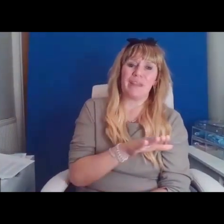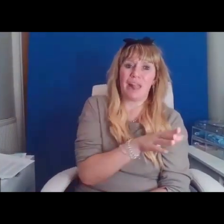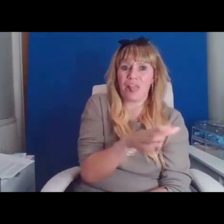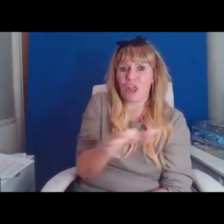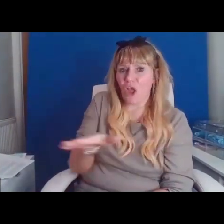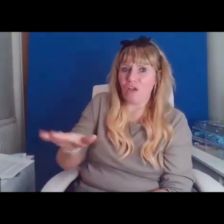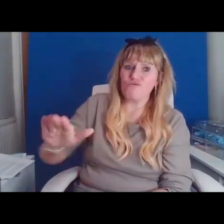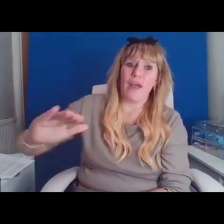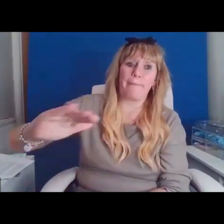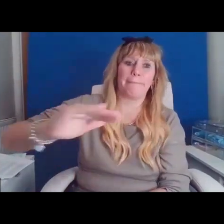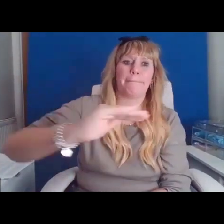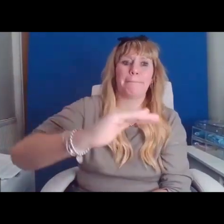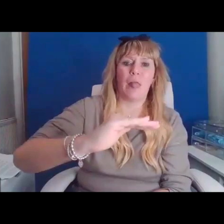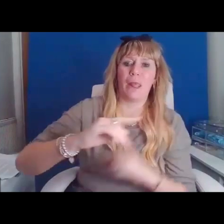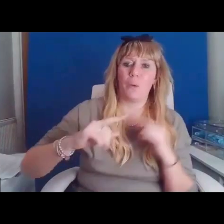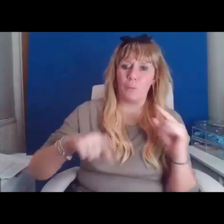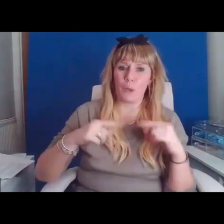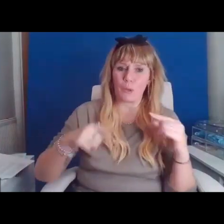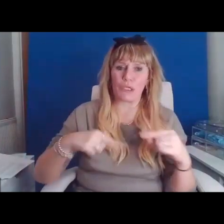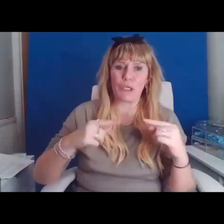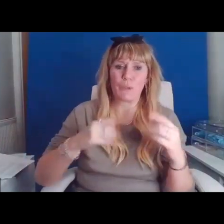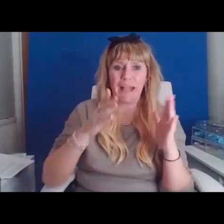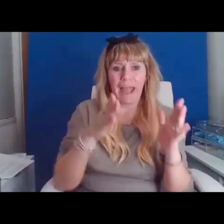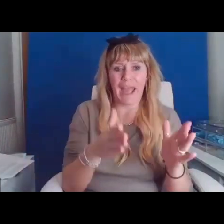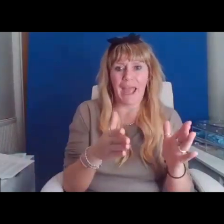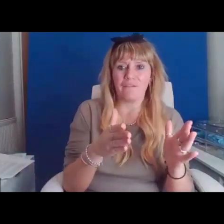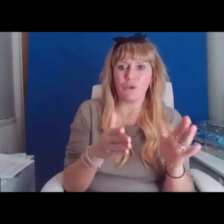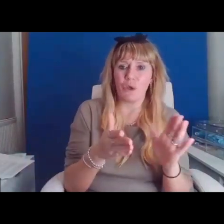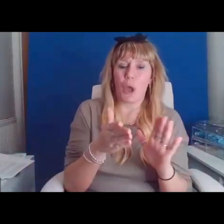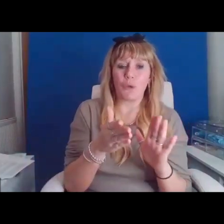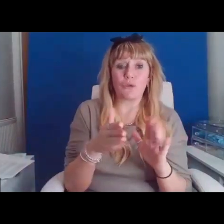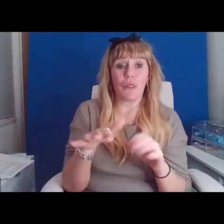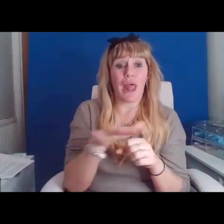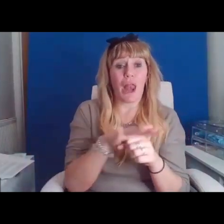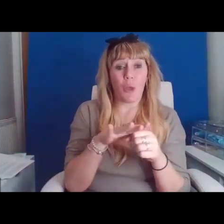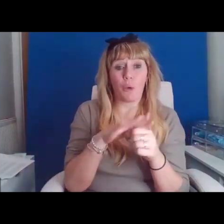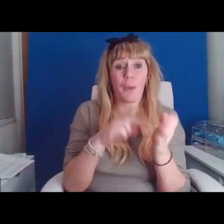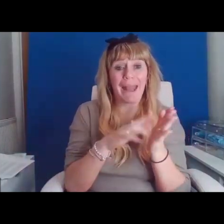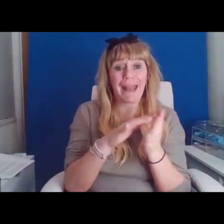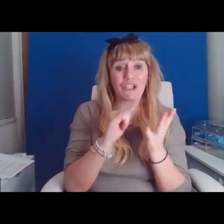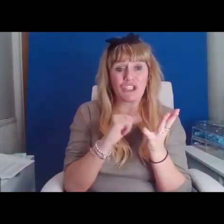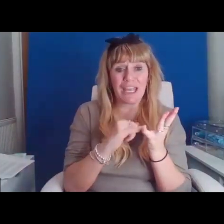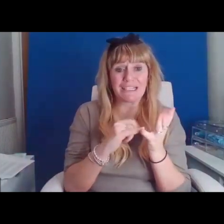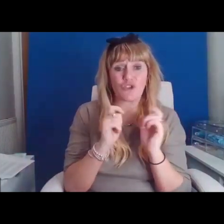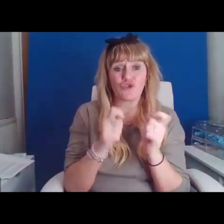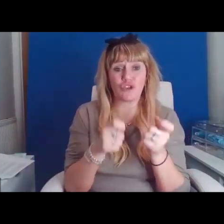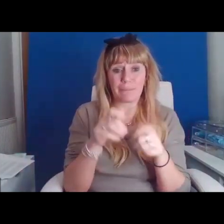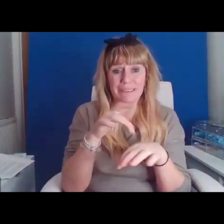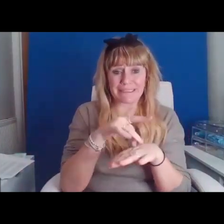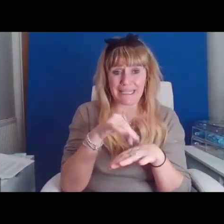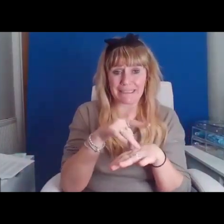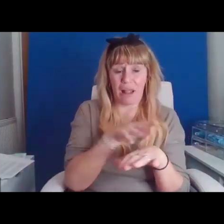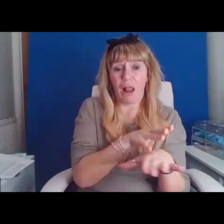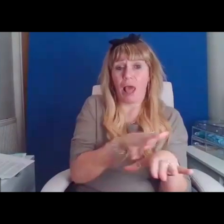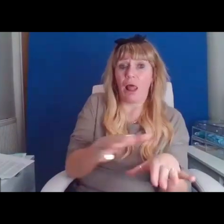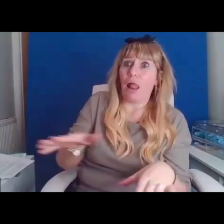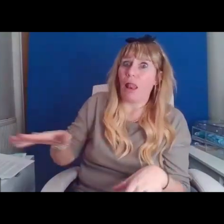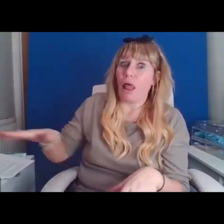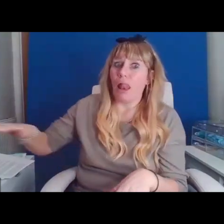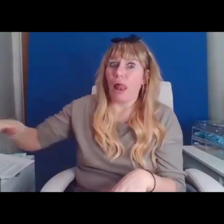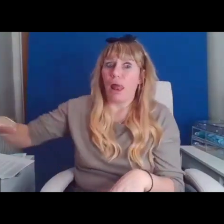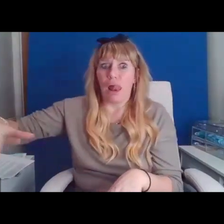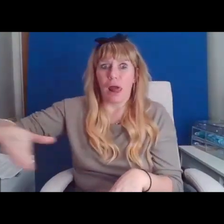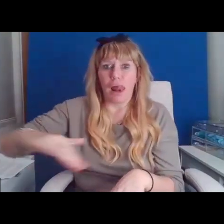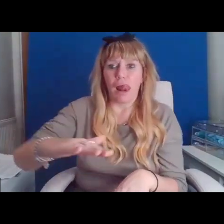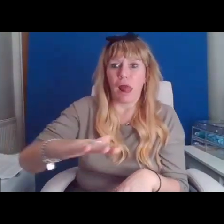climb to the first floor entrance of our local NHS Treatment Centre, a place that won awards for architectural